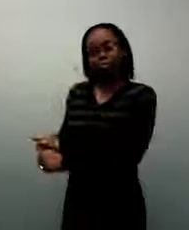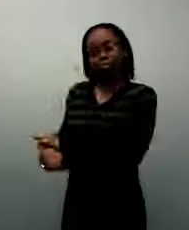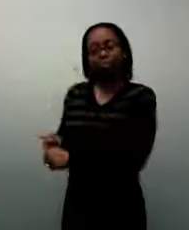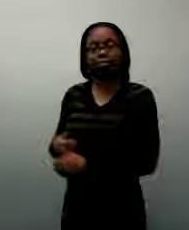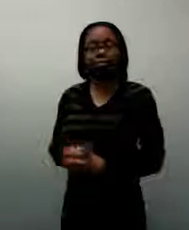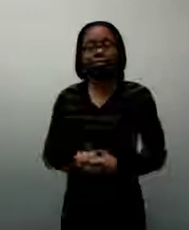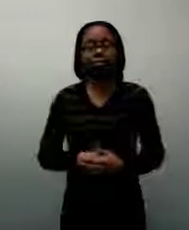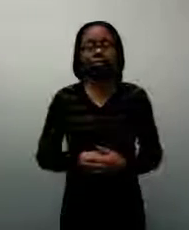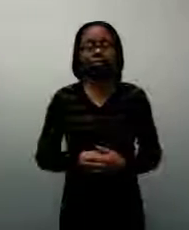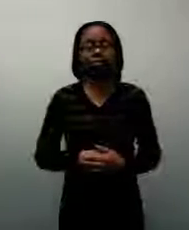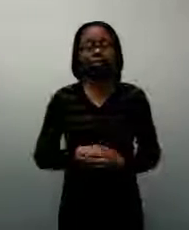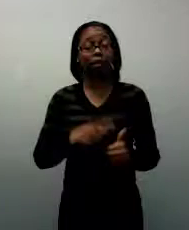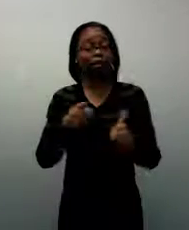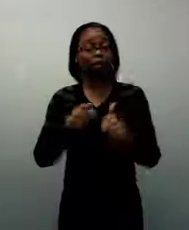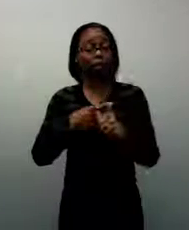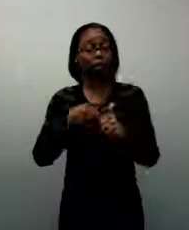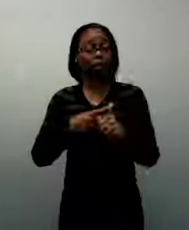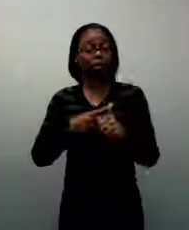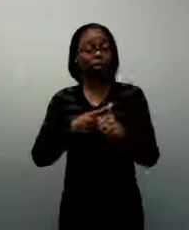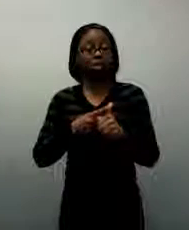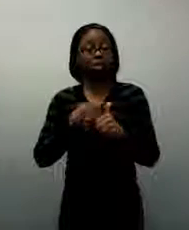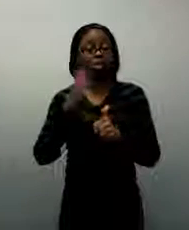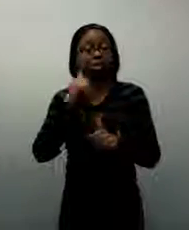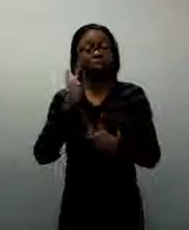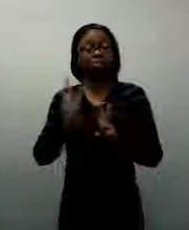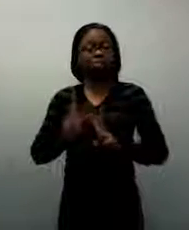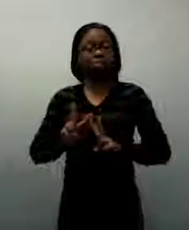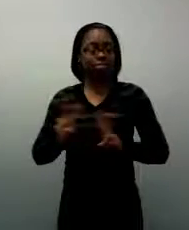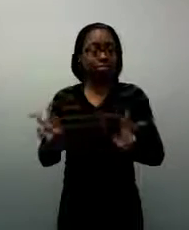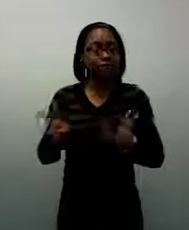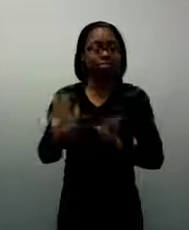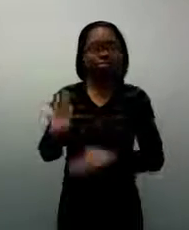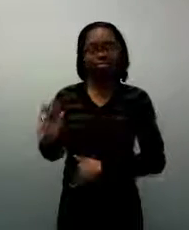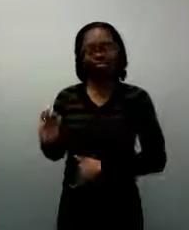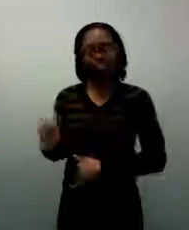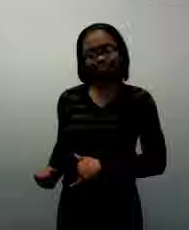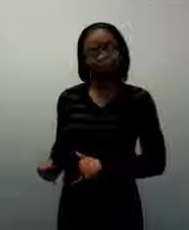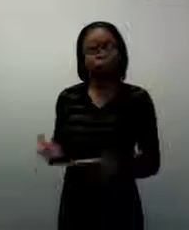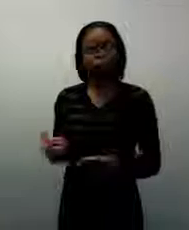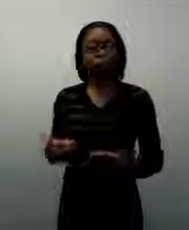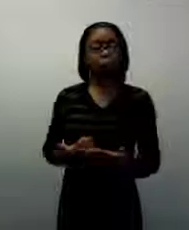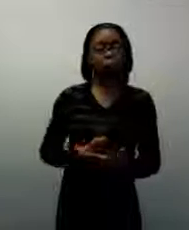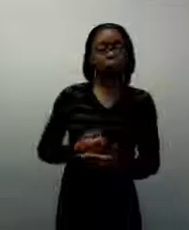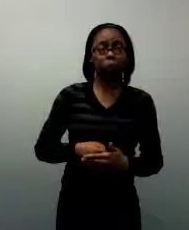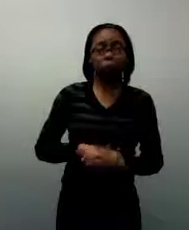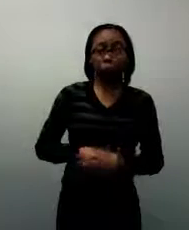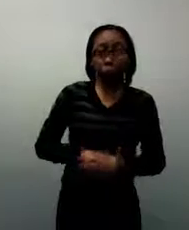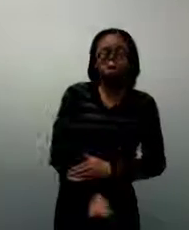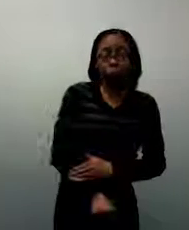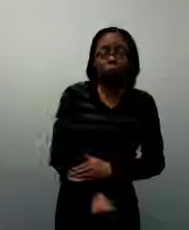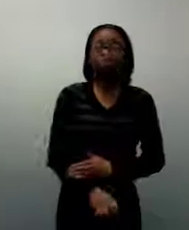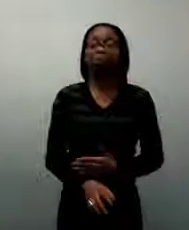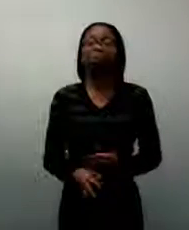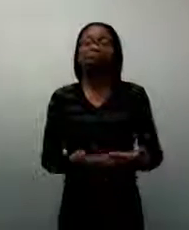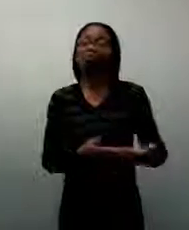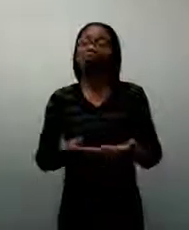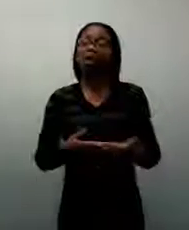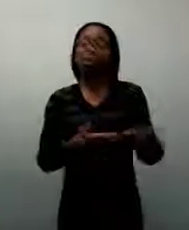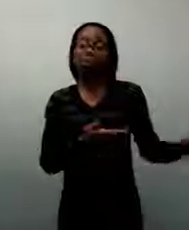First of all, when they are very small, just newborn babies, as we bring them home into our homes or